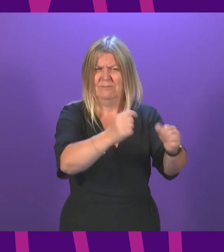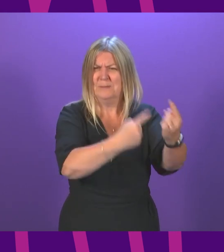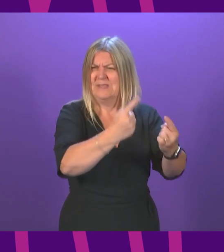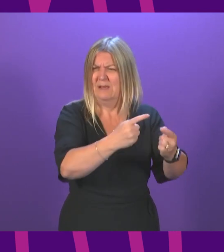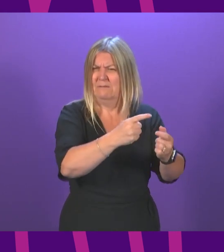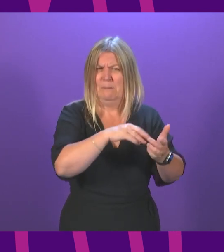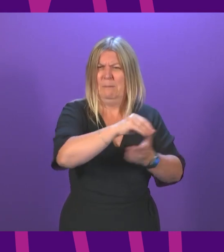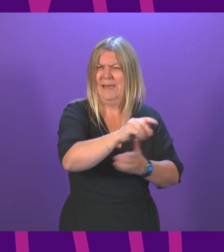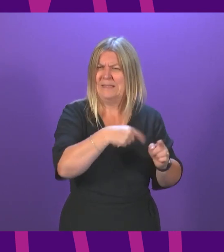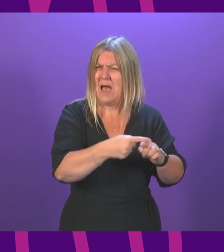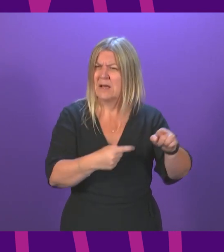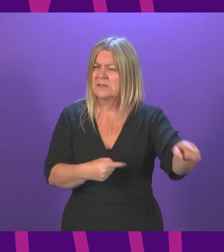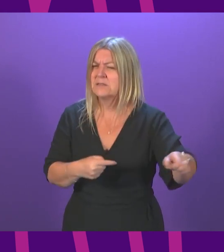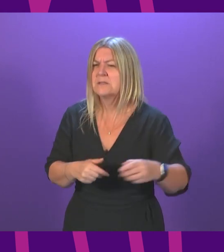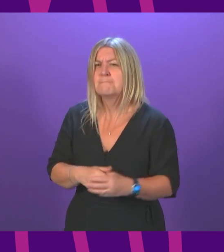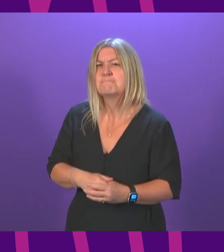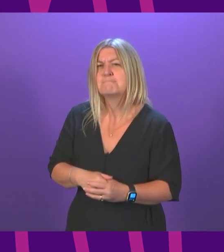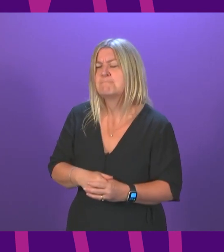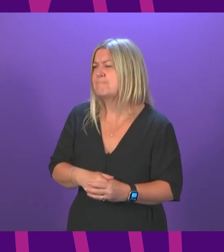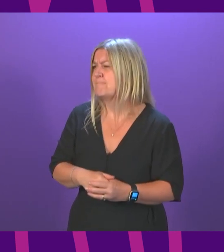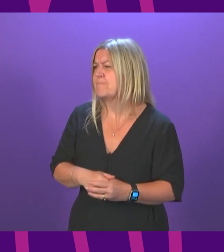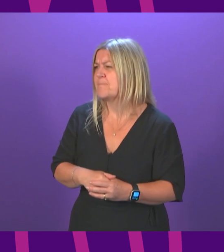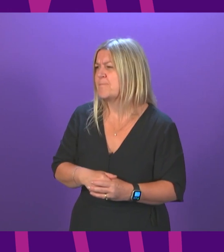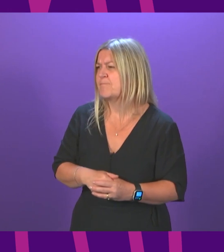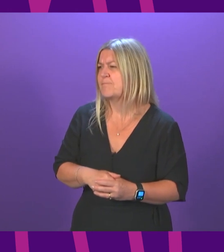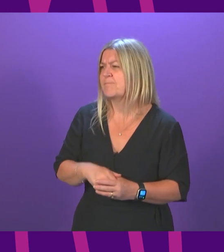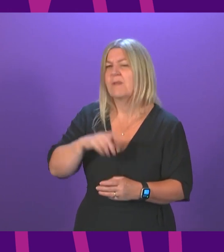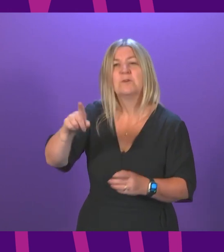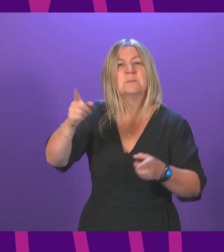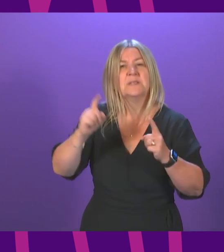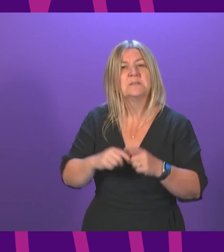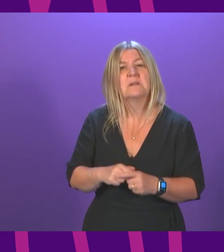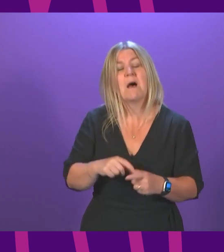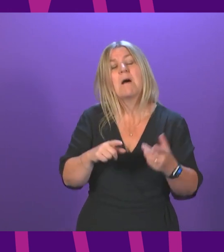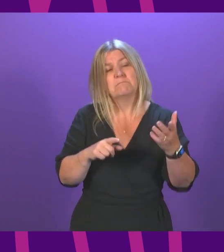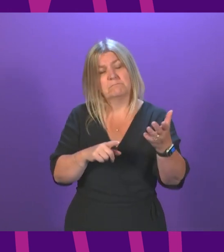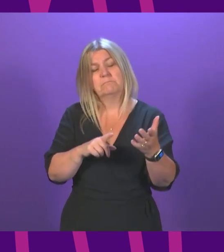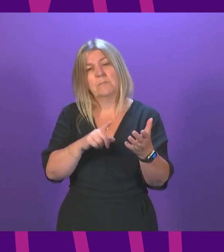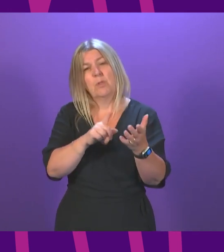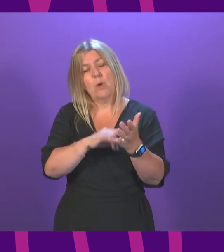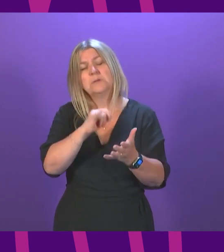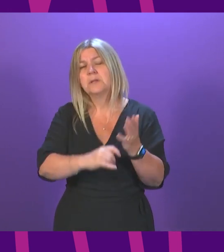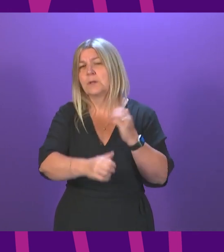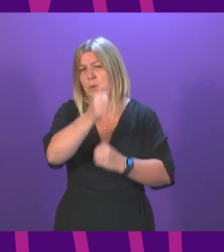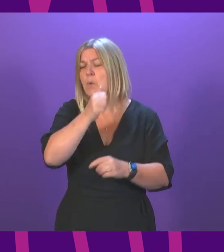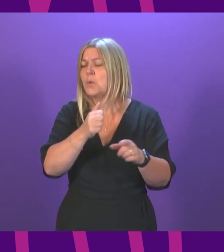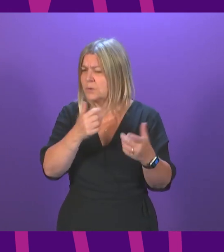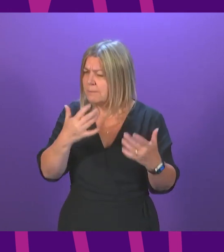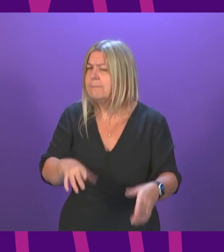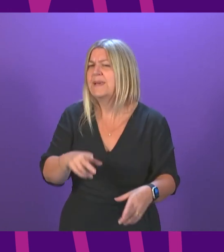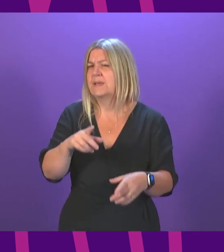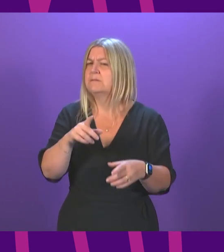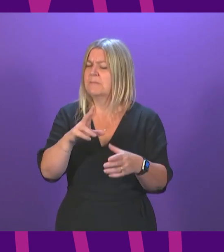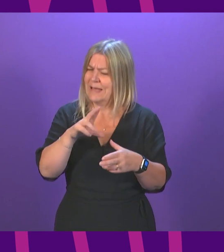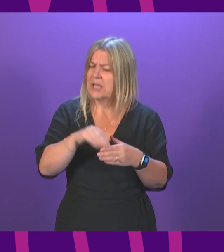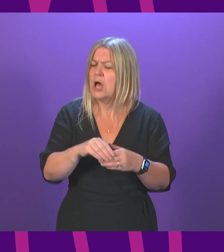attach, as Lorna Slater knows, and as many rightly across the Chamber have called for, we increasingly attach fair work